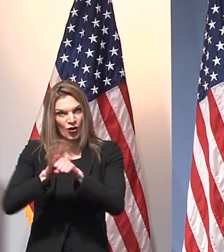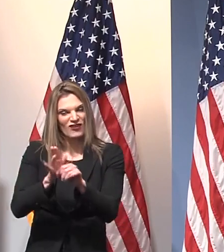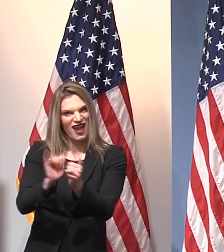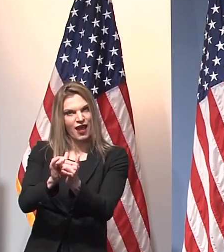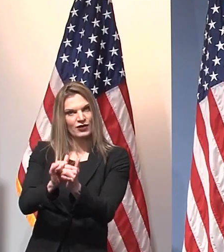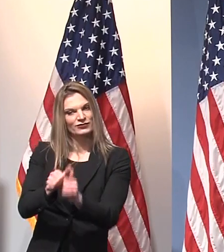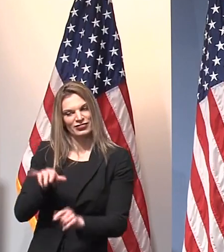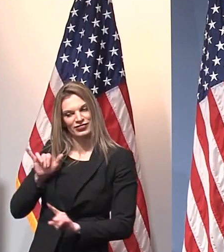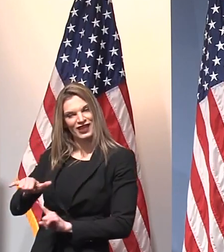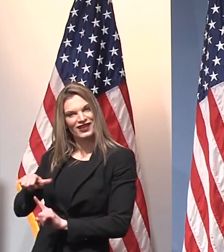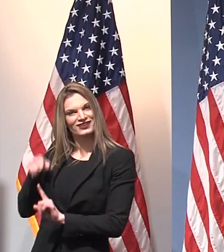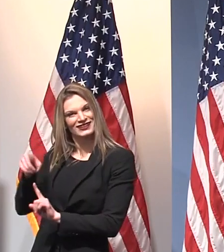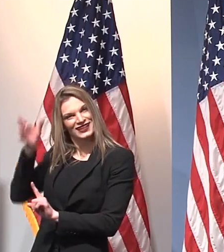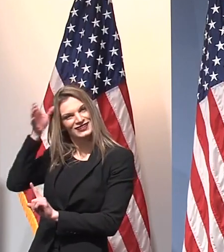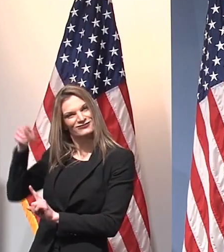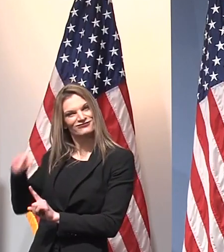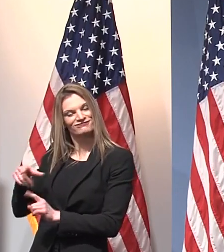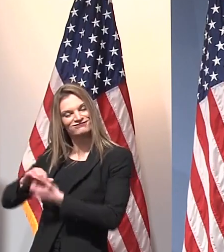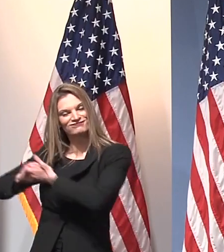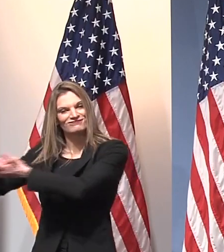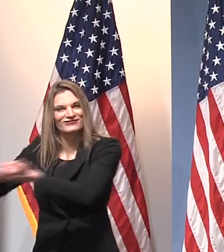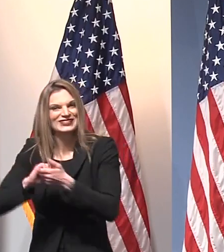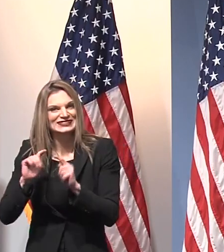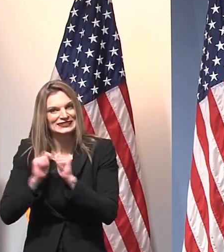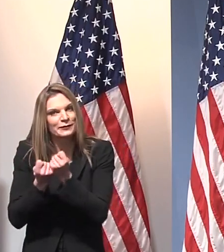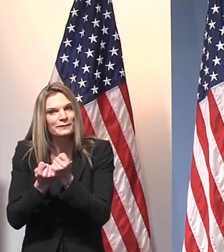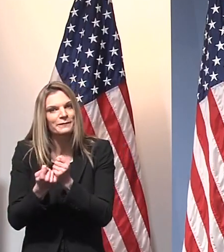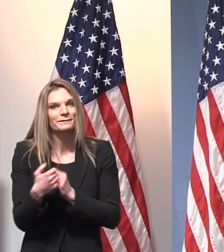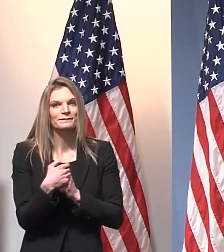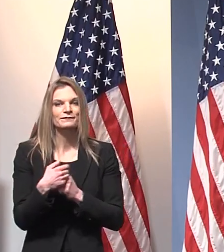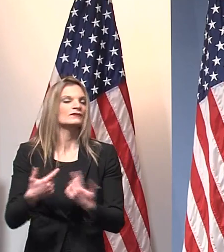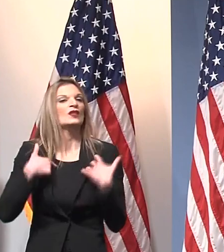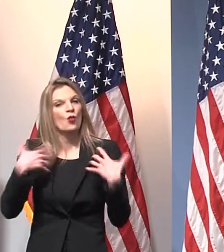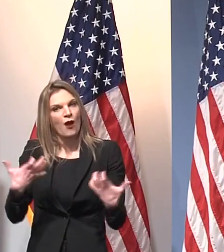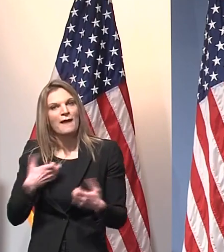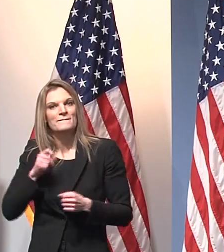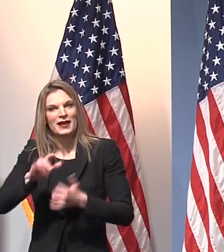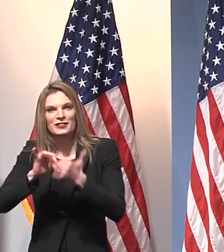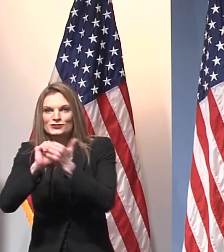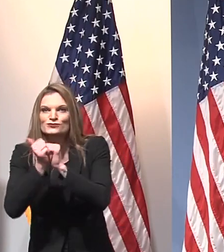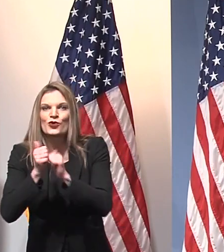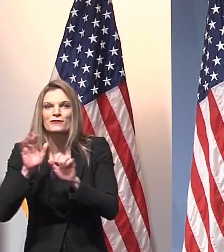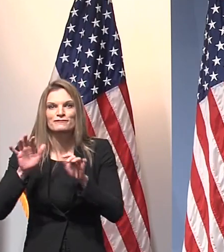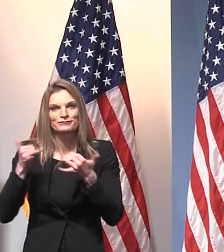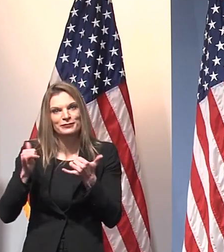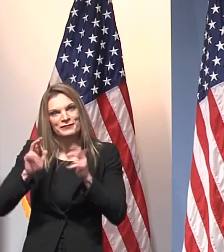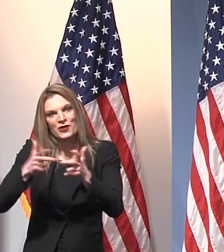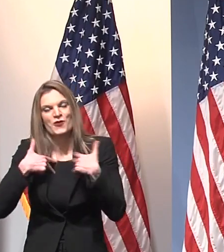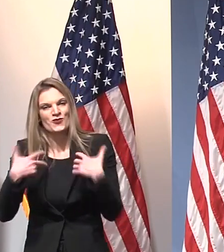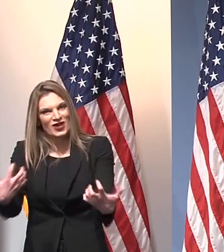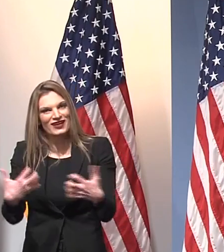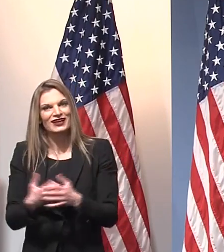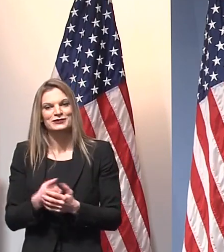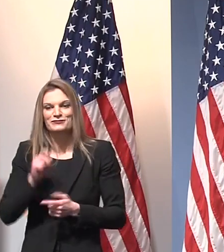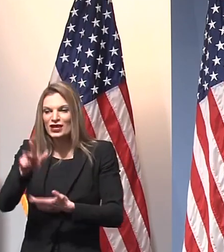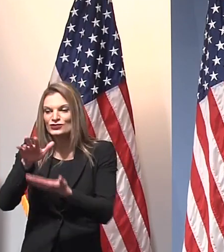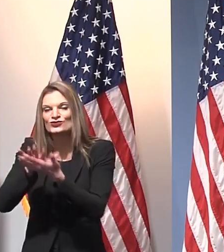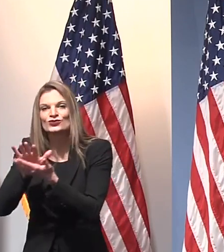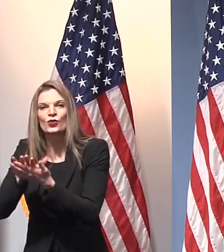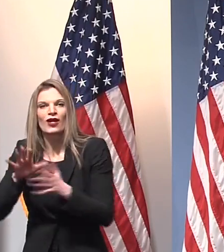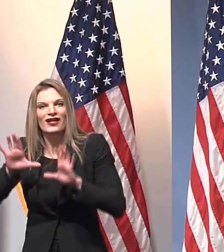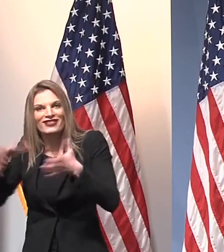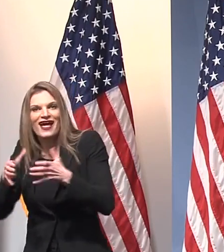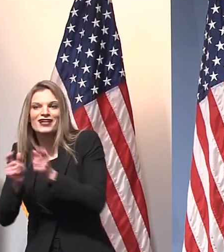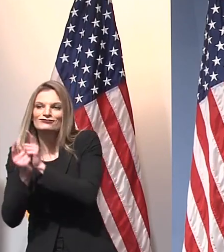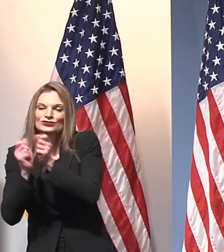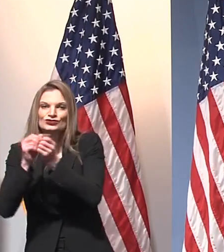This is why I am committed to staying safe while still playing the sport that I love. Getting back into classrooms and being able to play the sport